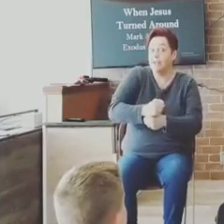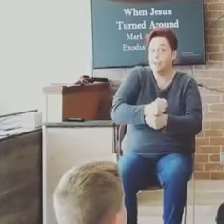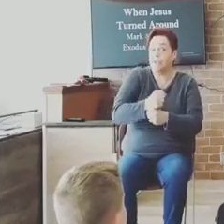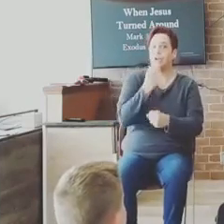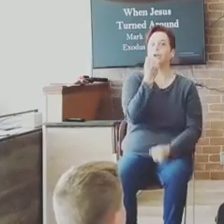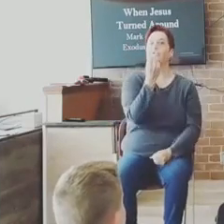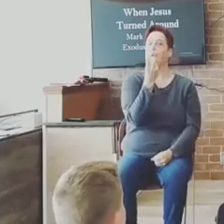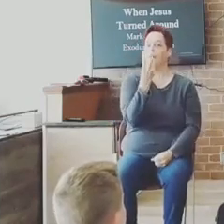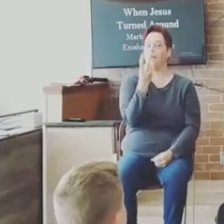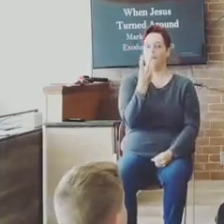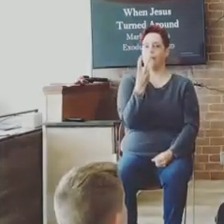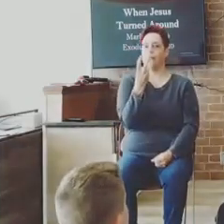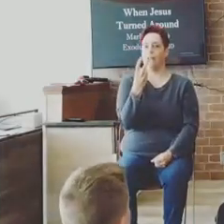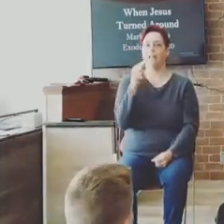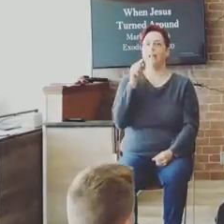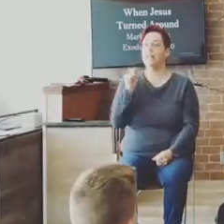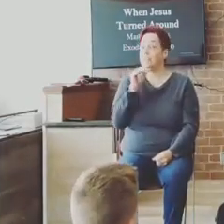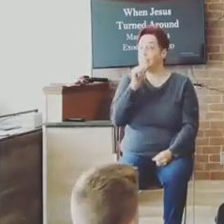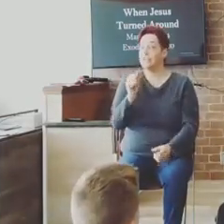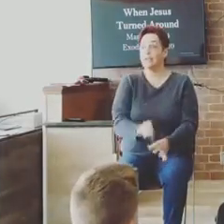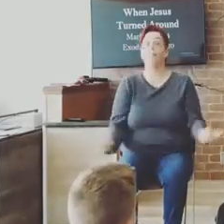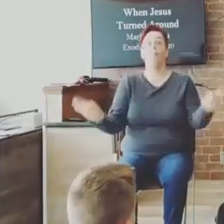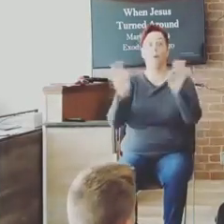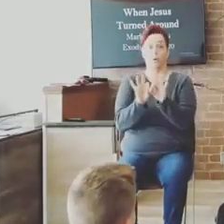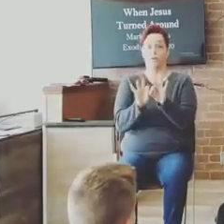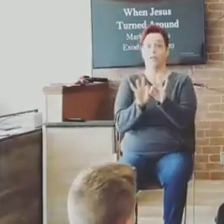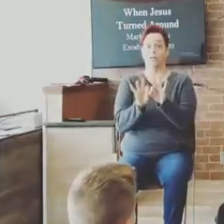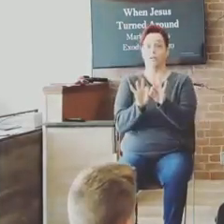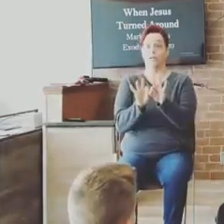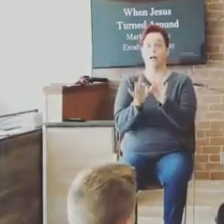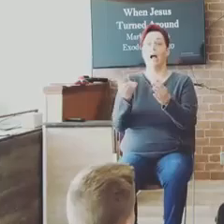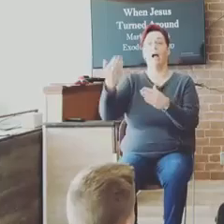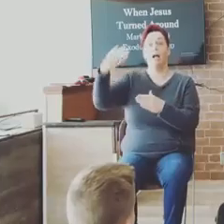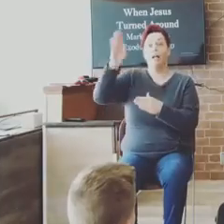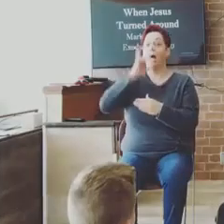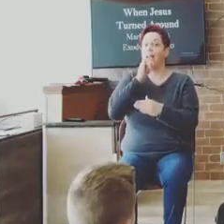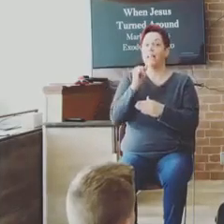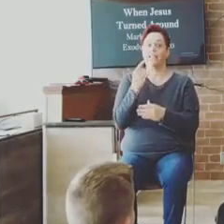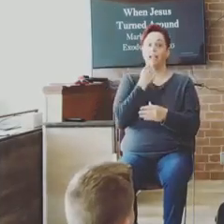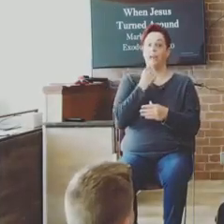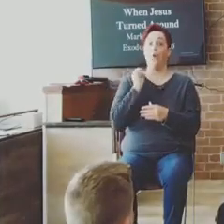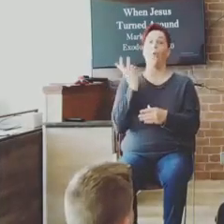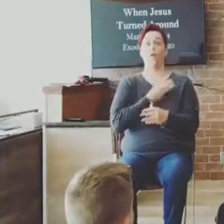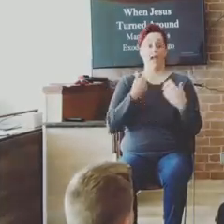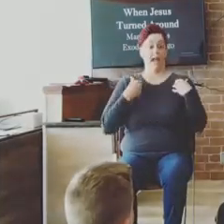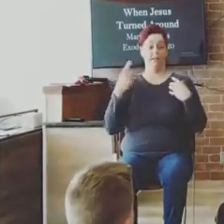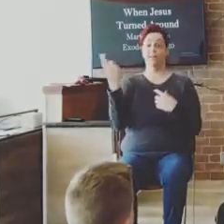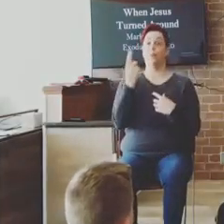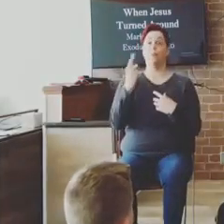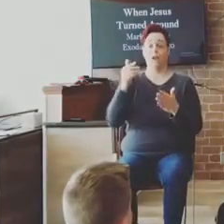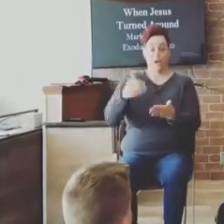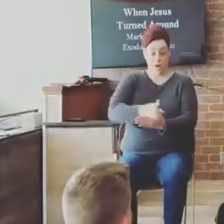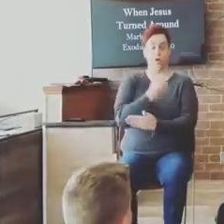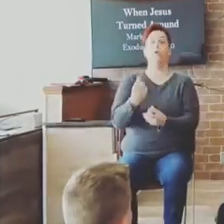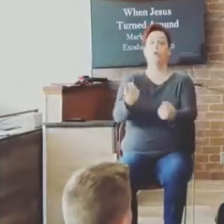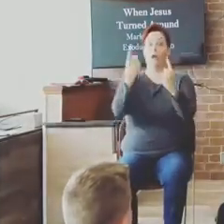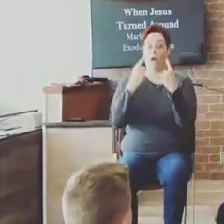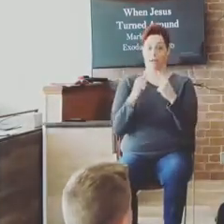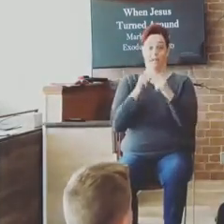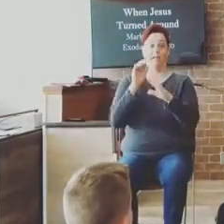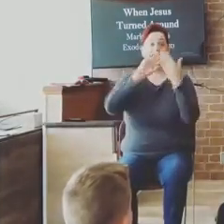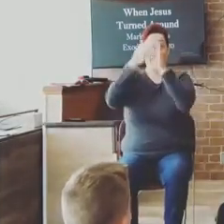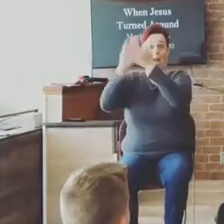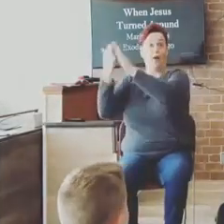You know what God's trying to say? We got something new coming to town. We got a new way of doing something. We got a new way of relating to you.